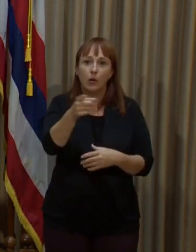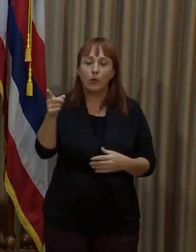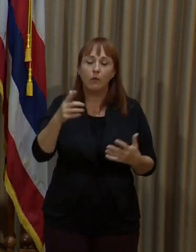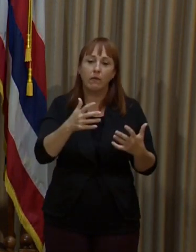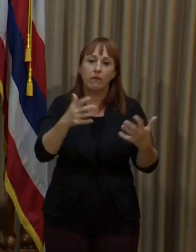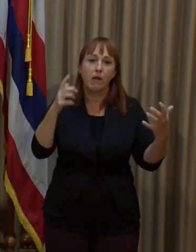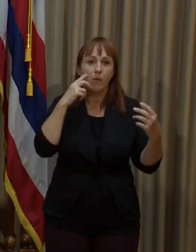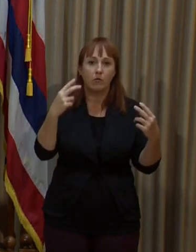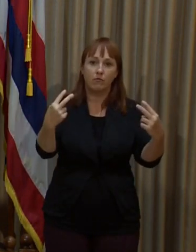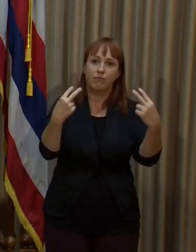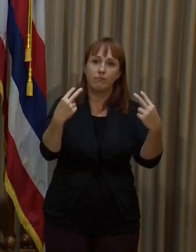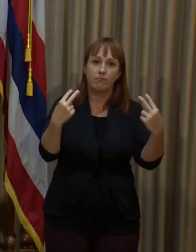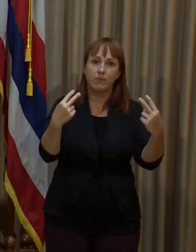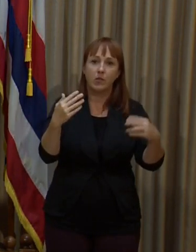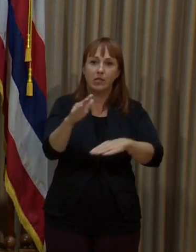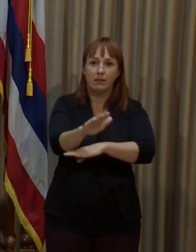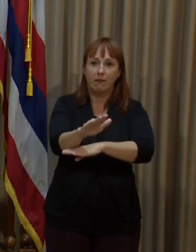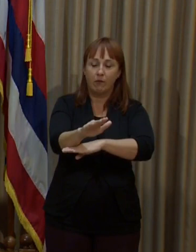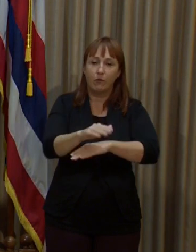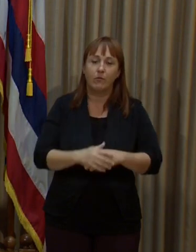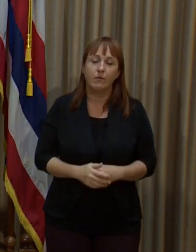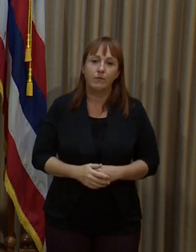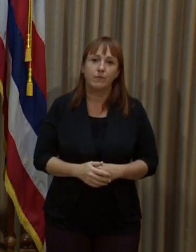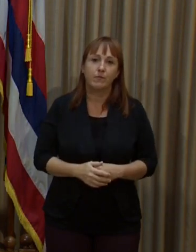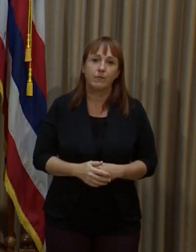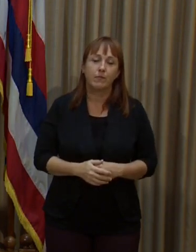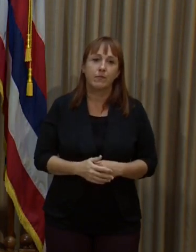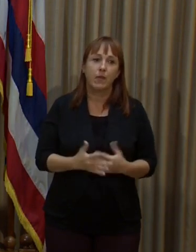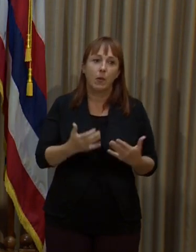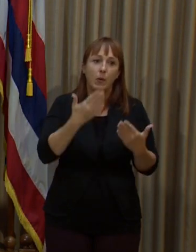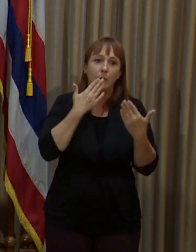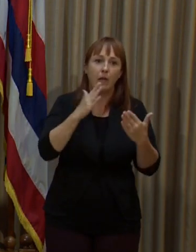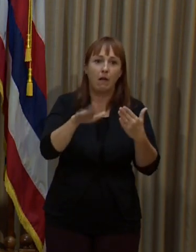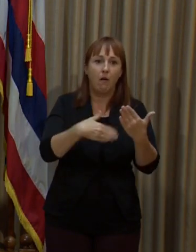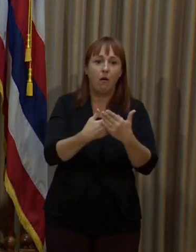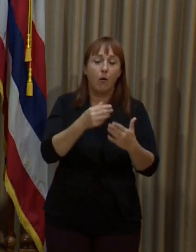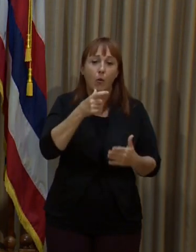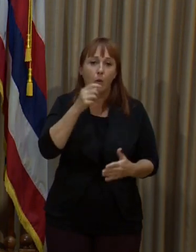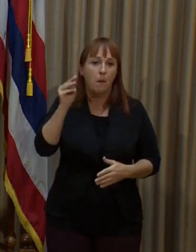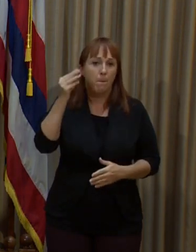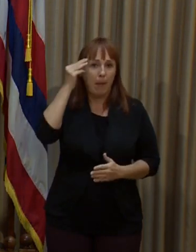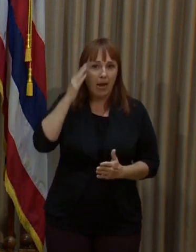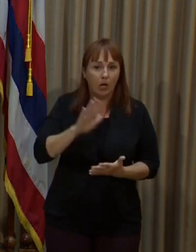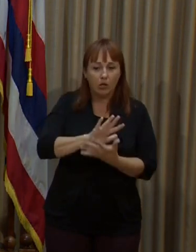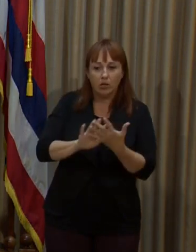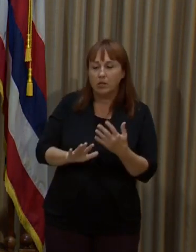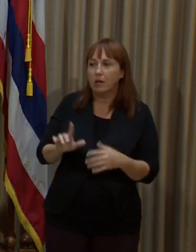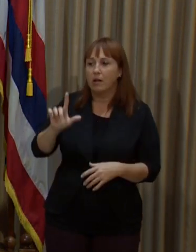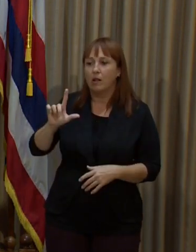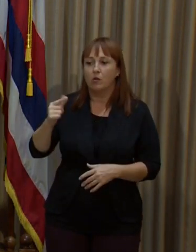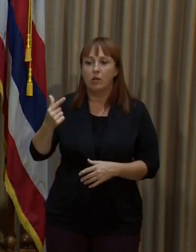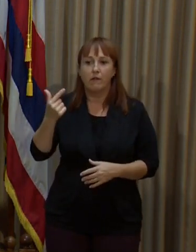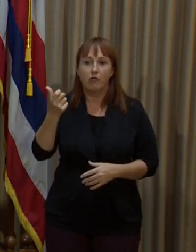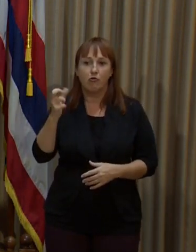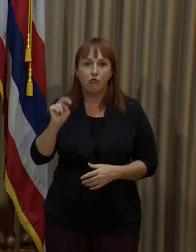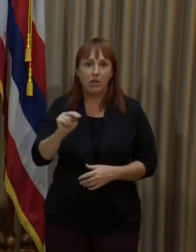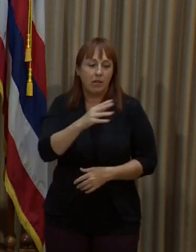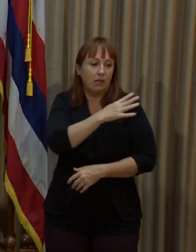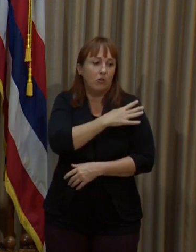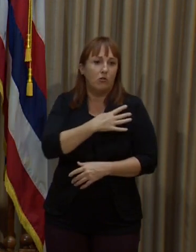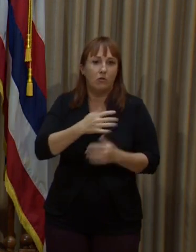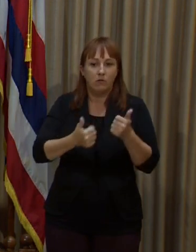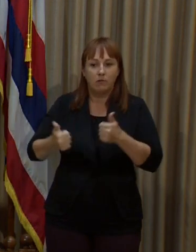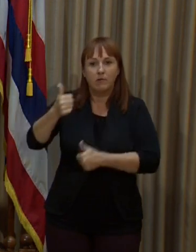much for joining us. Again, just really wanted to thank all the mayors, Lieutenant Governor Green and General Hara for